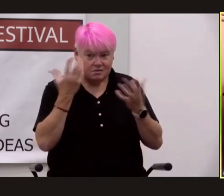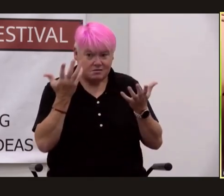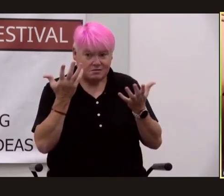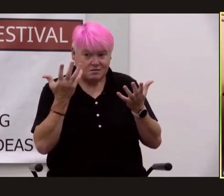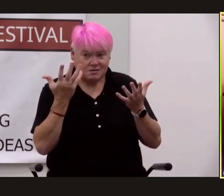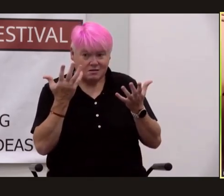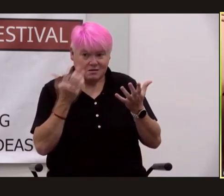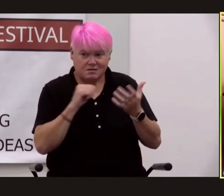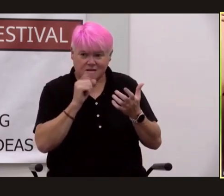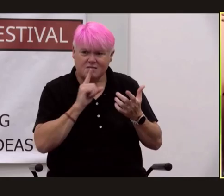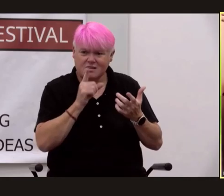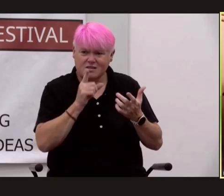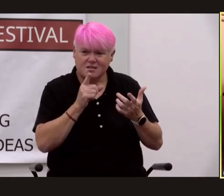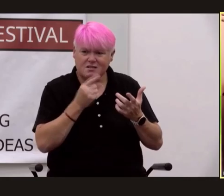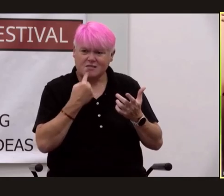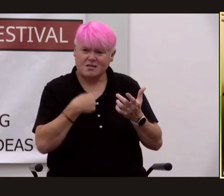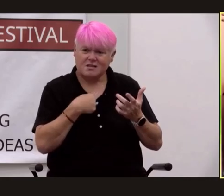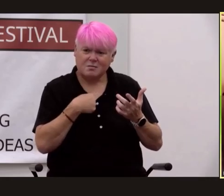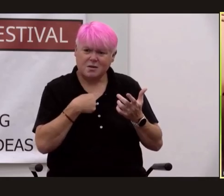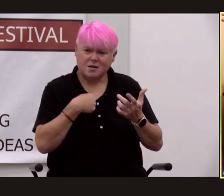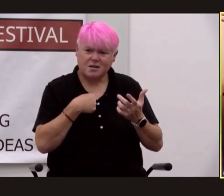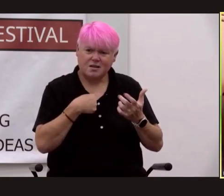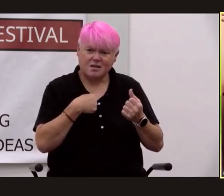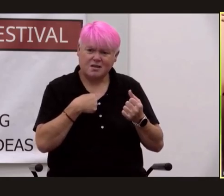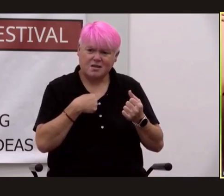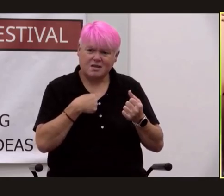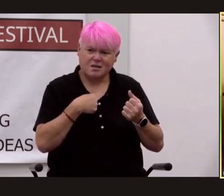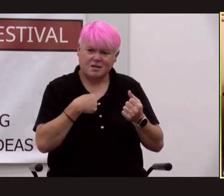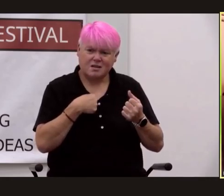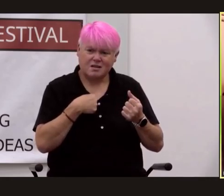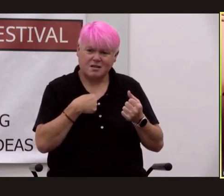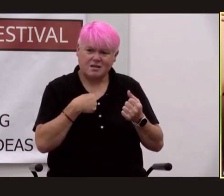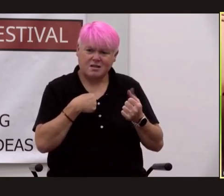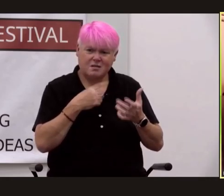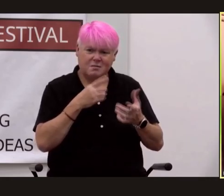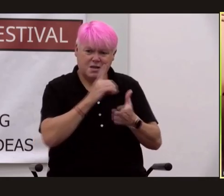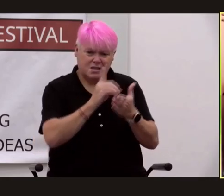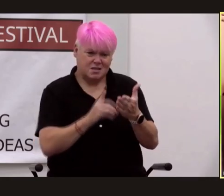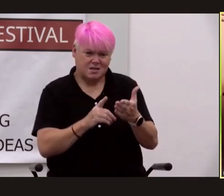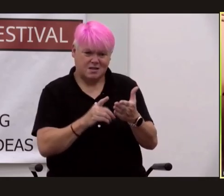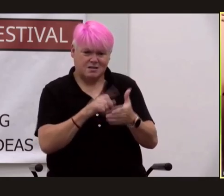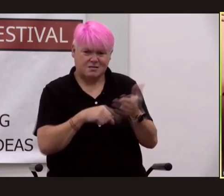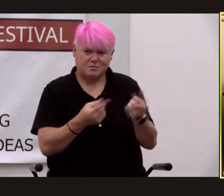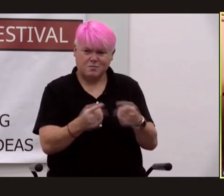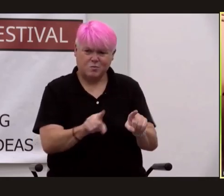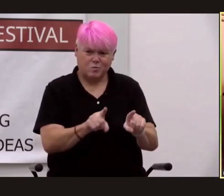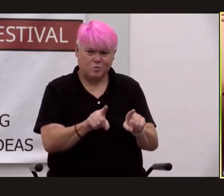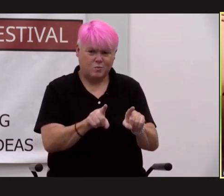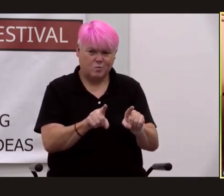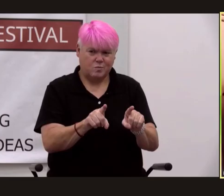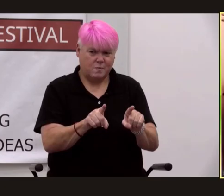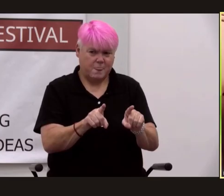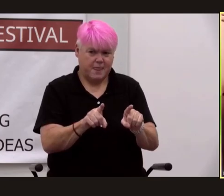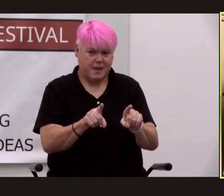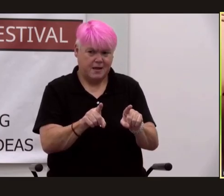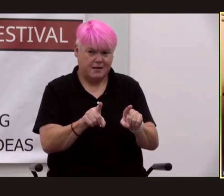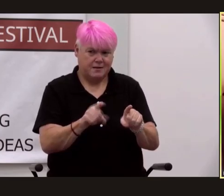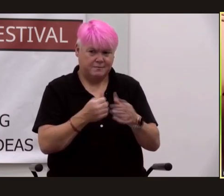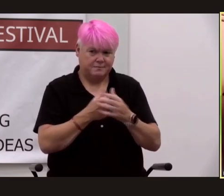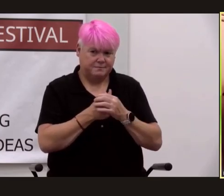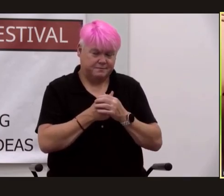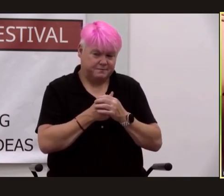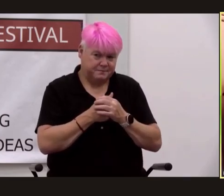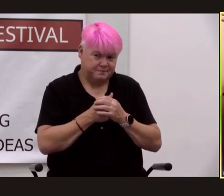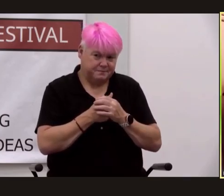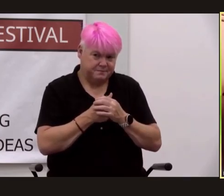tell me tell me the details sopies said fishing a chesterfield from a crumpled pack and lighting up